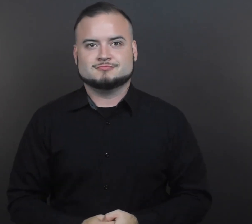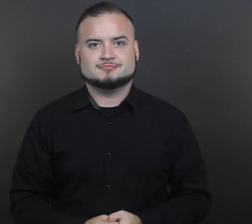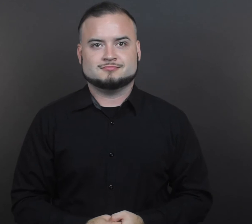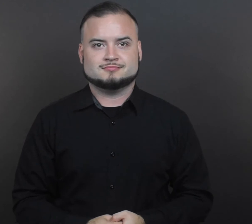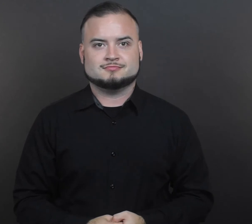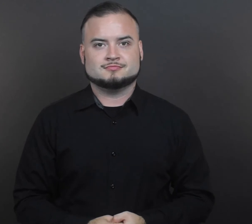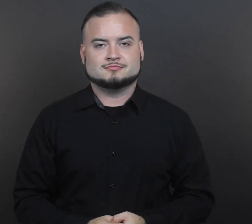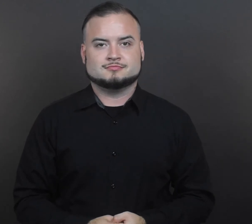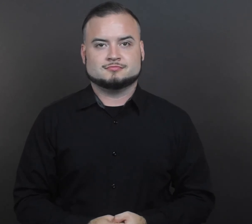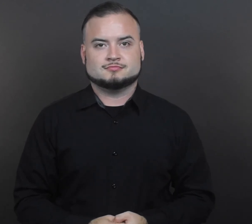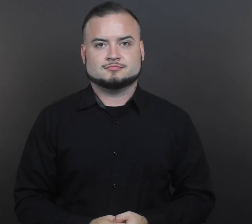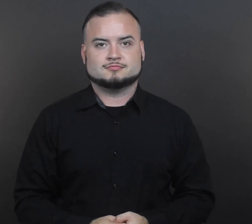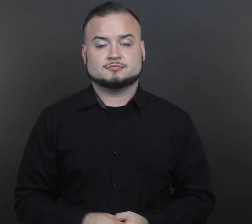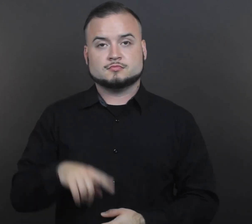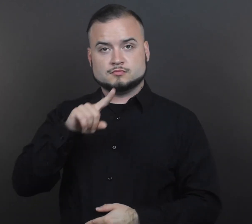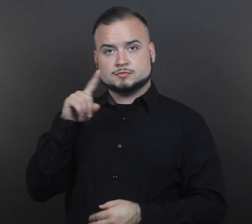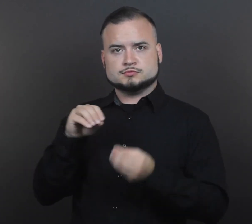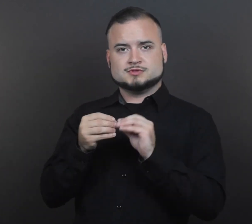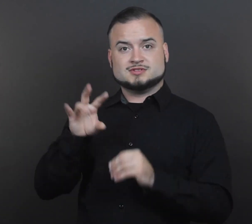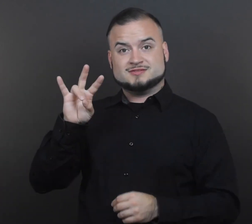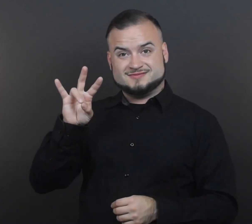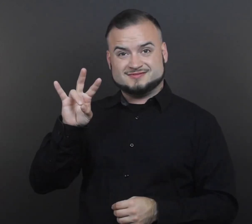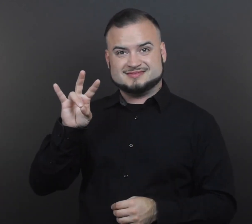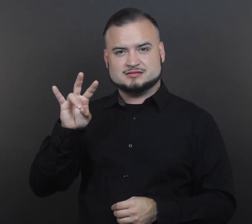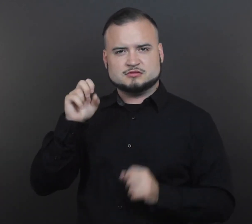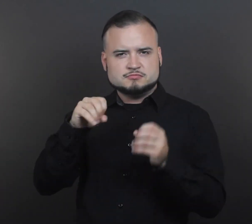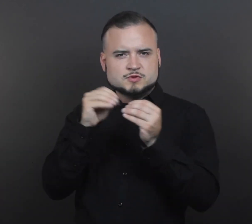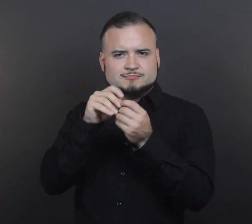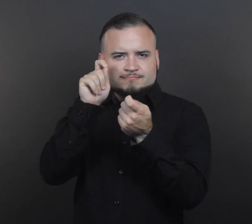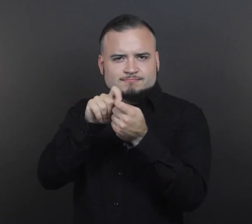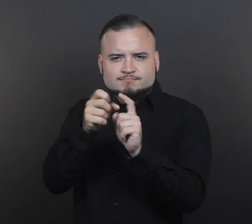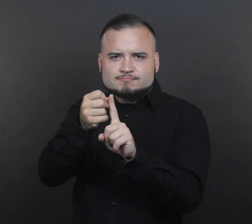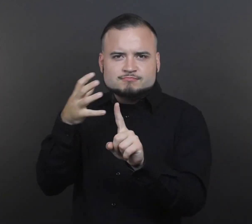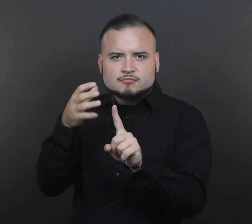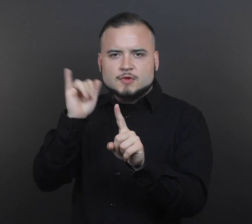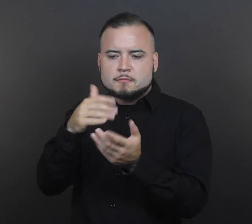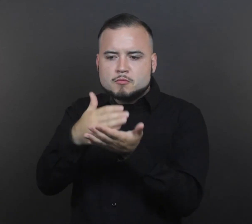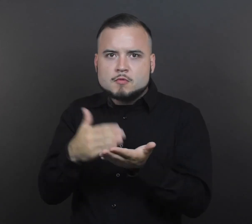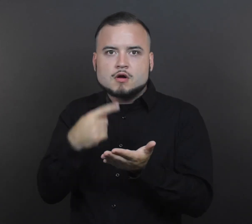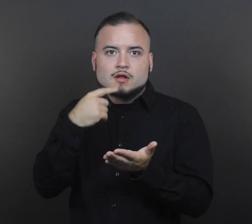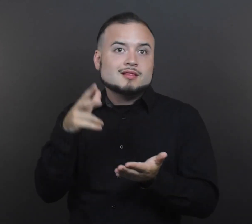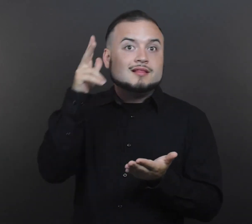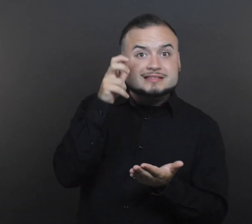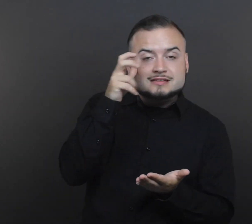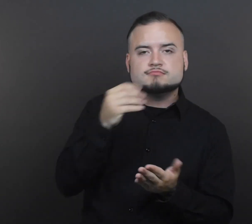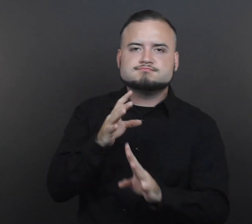Number Can you be more specific on the listening and speaking components? What is